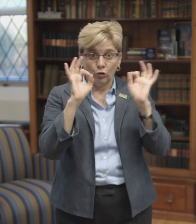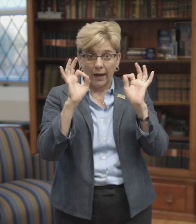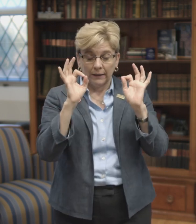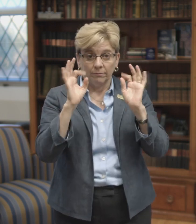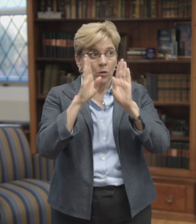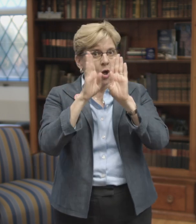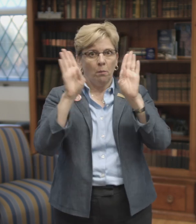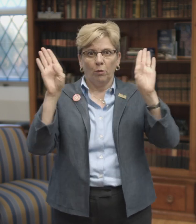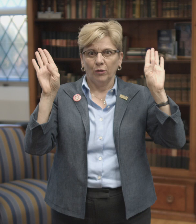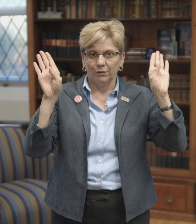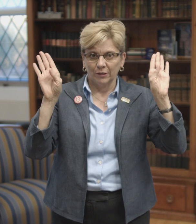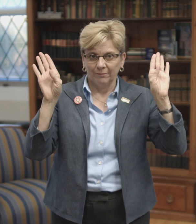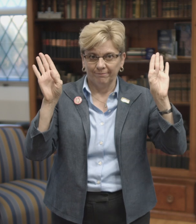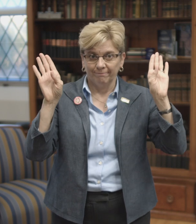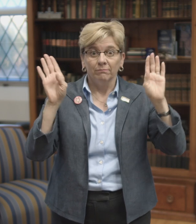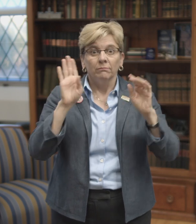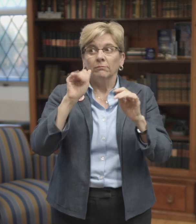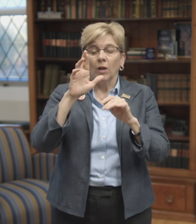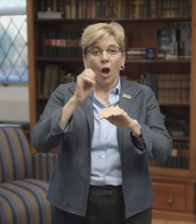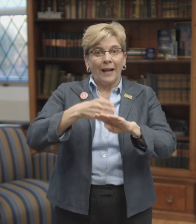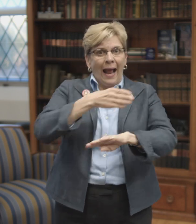Advantages such as eye tracking, greater peripheral vision.